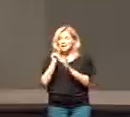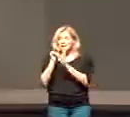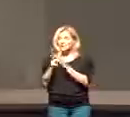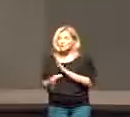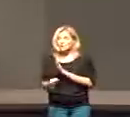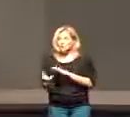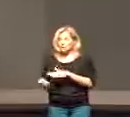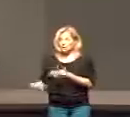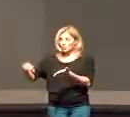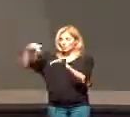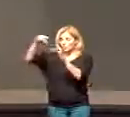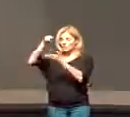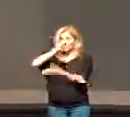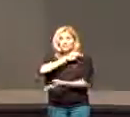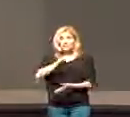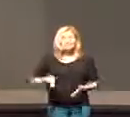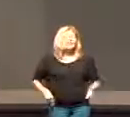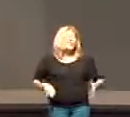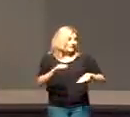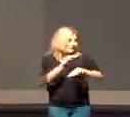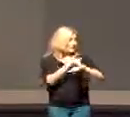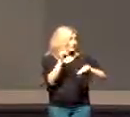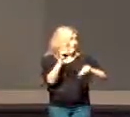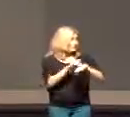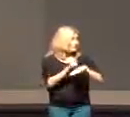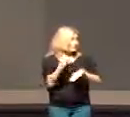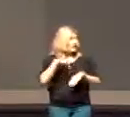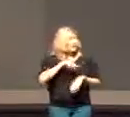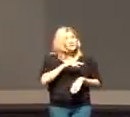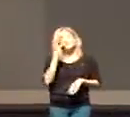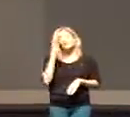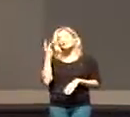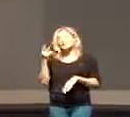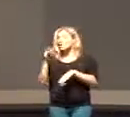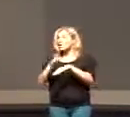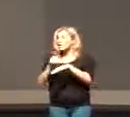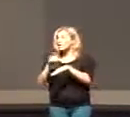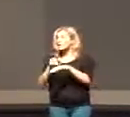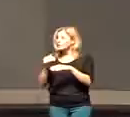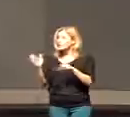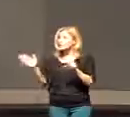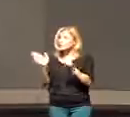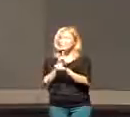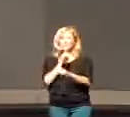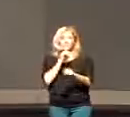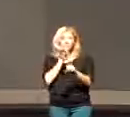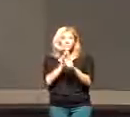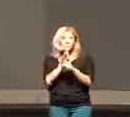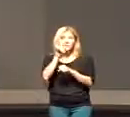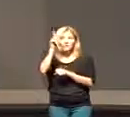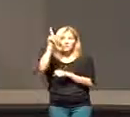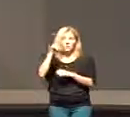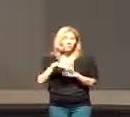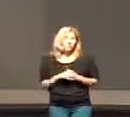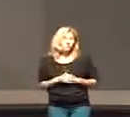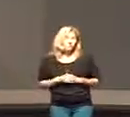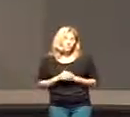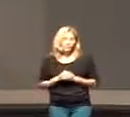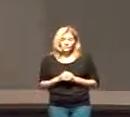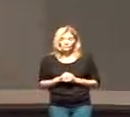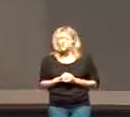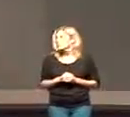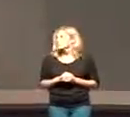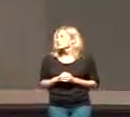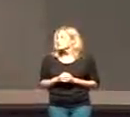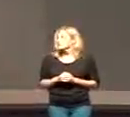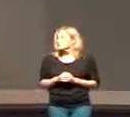Messiah, Jesus does call us, and we'll see in these stories where he calls us to be fully committed to him. And